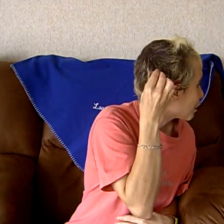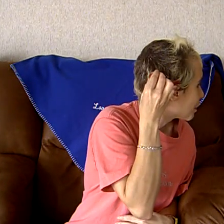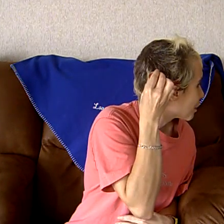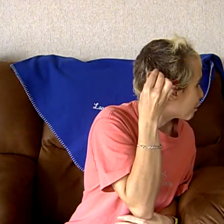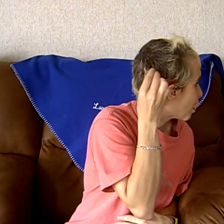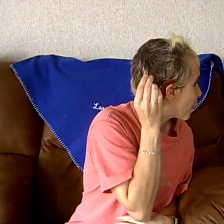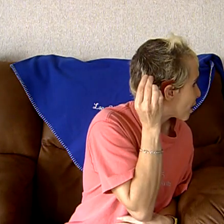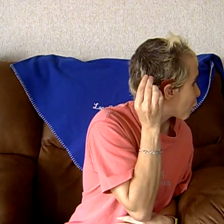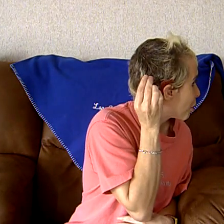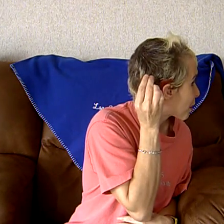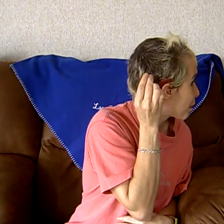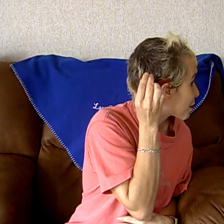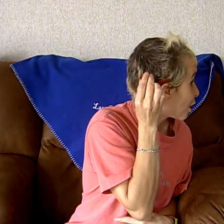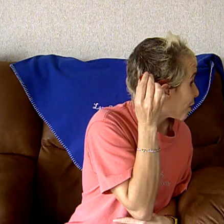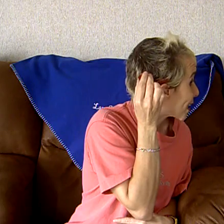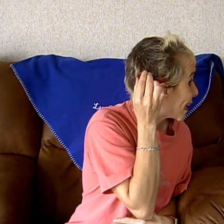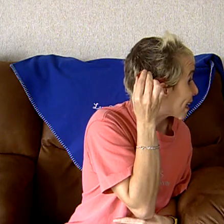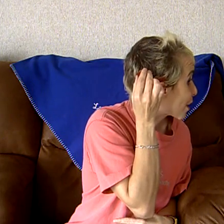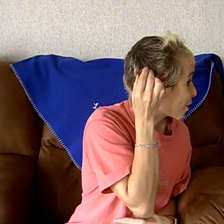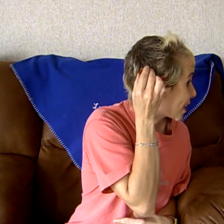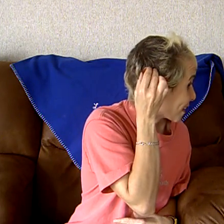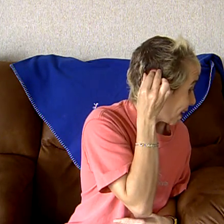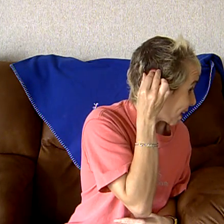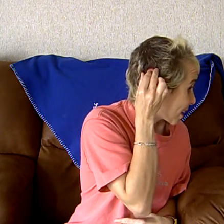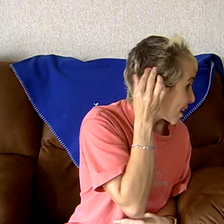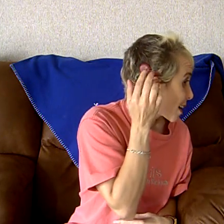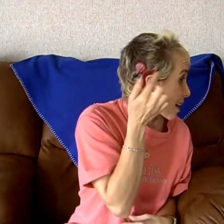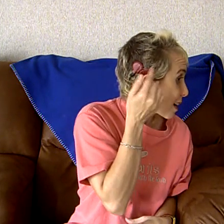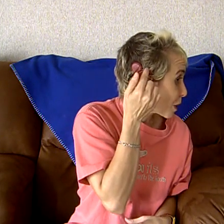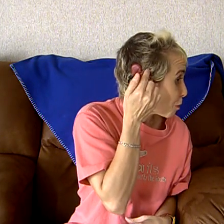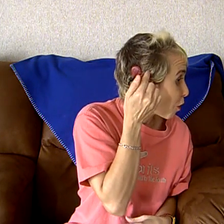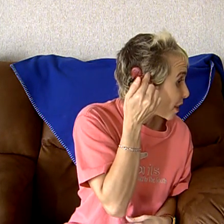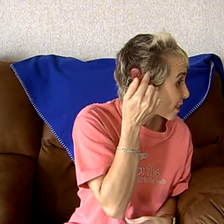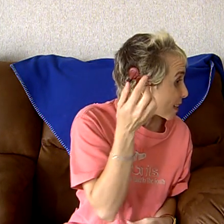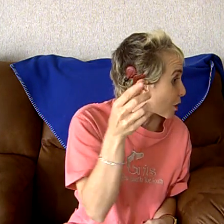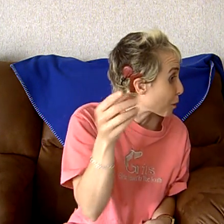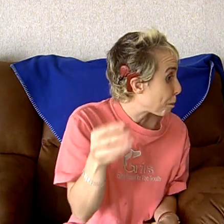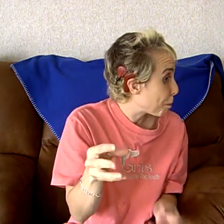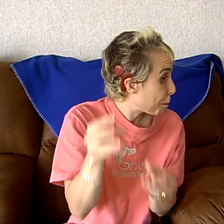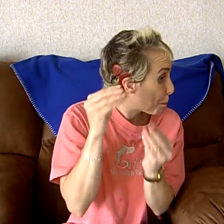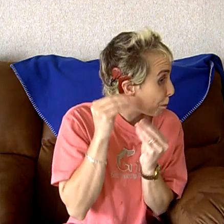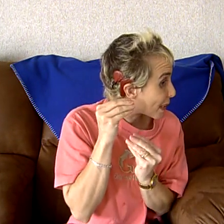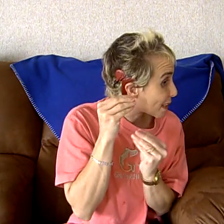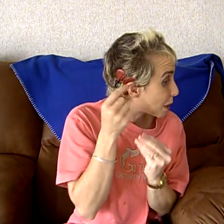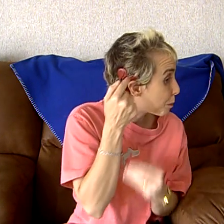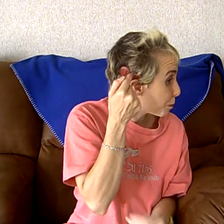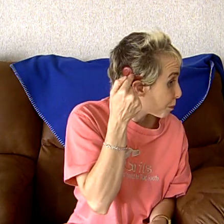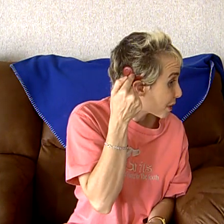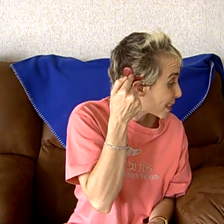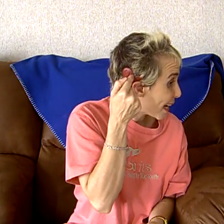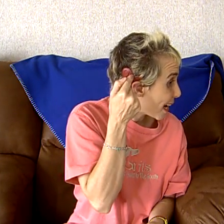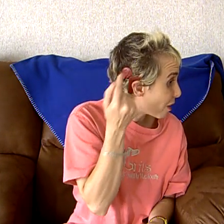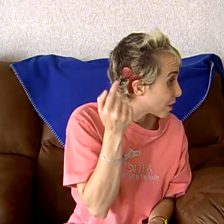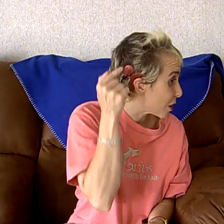But when the coil comes off, I can't hear anything. The processor picks up the sound and